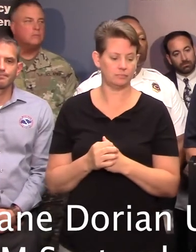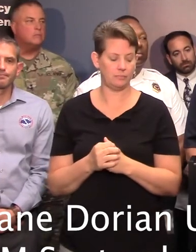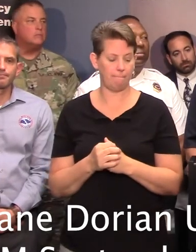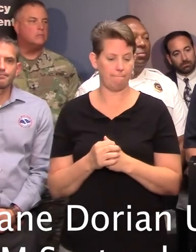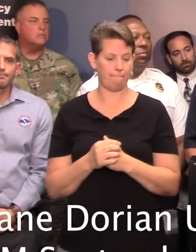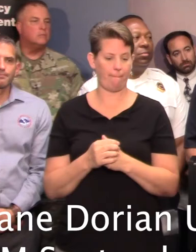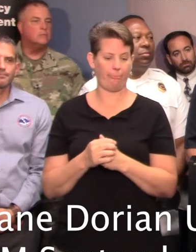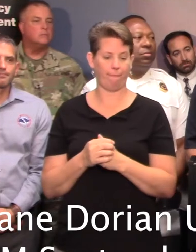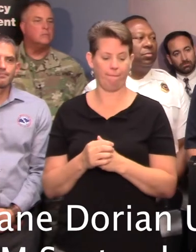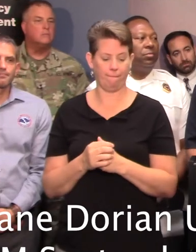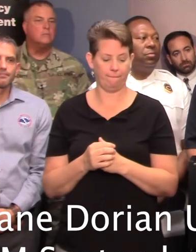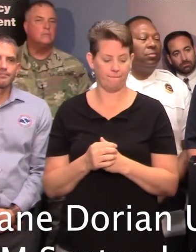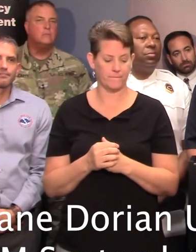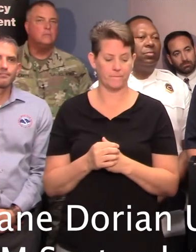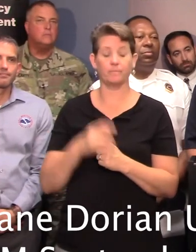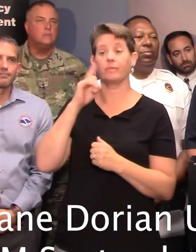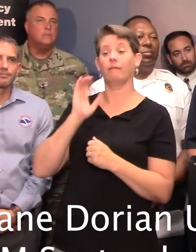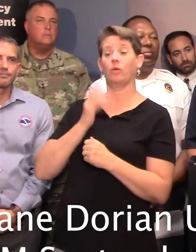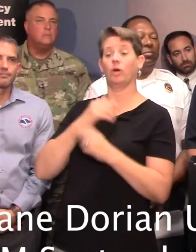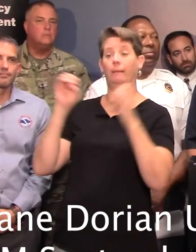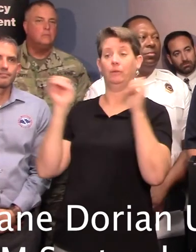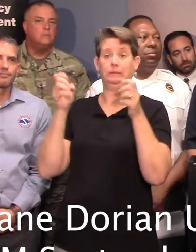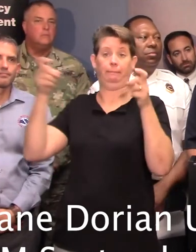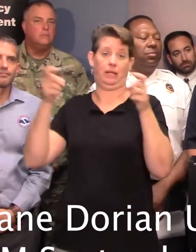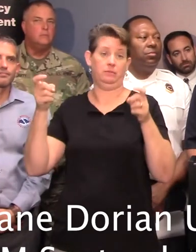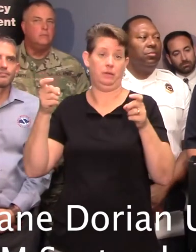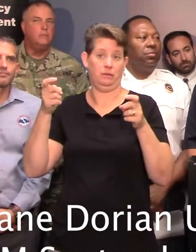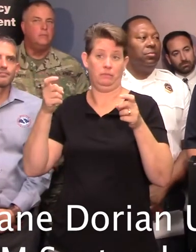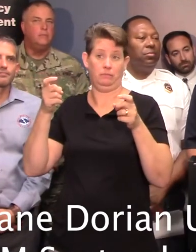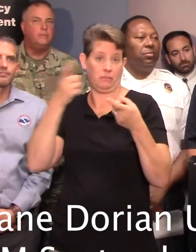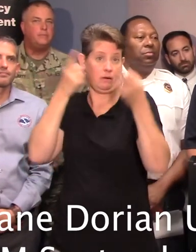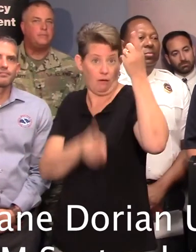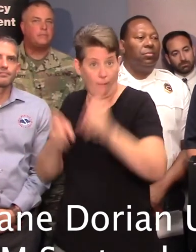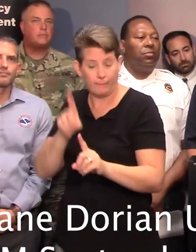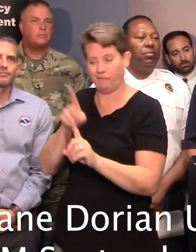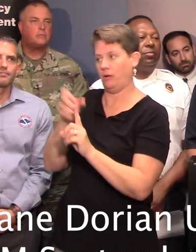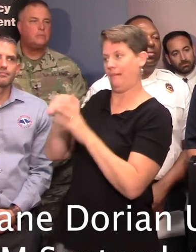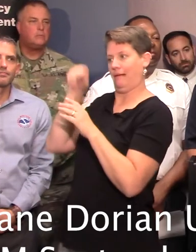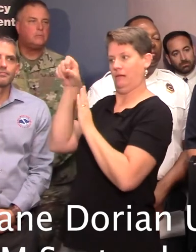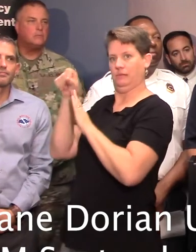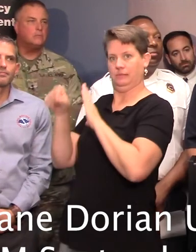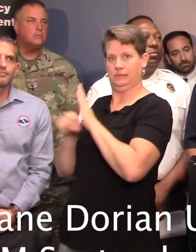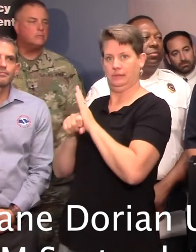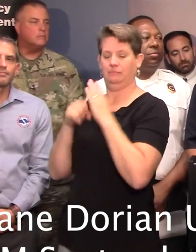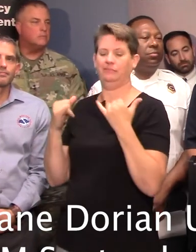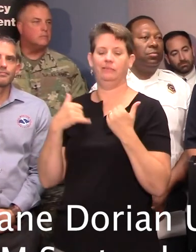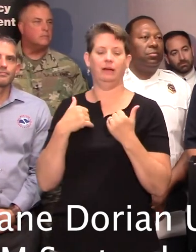And then on the Emergency Management Assistance Compact, and that's getting assets from out of state. Right now, we've only got three